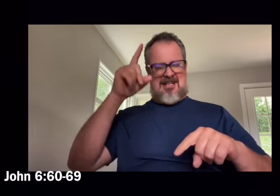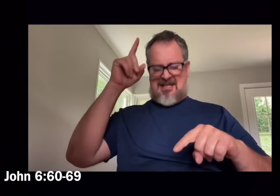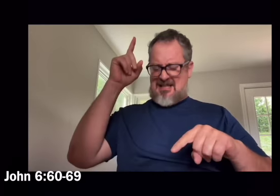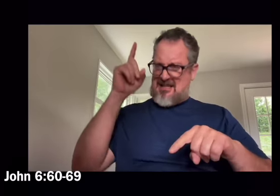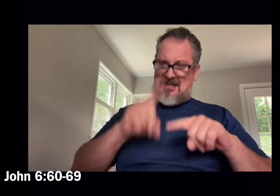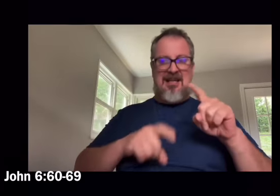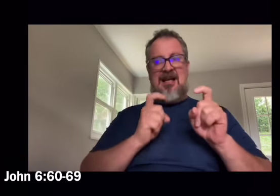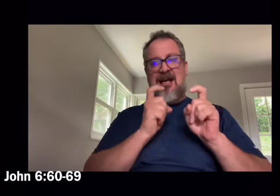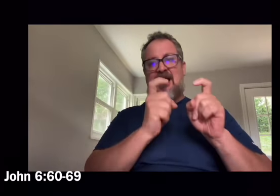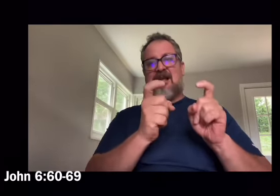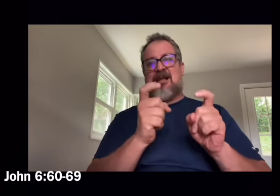no avail.